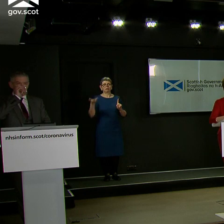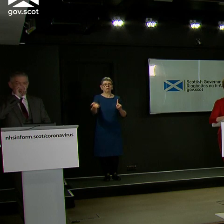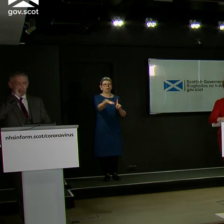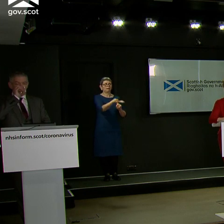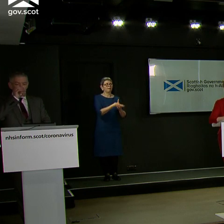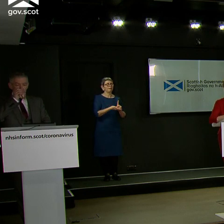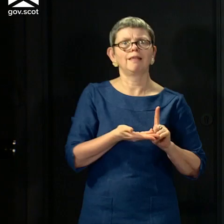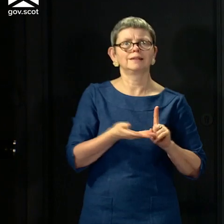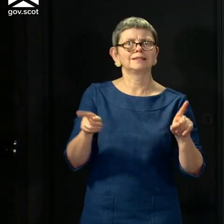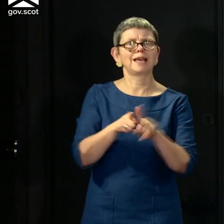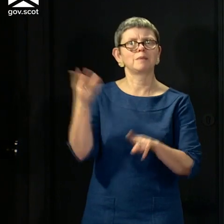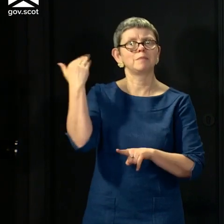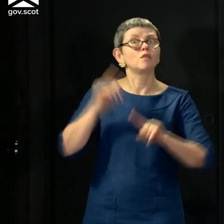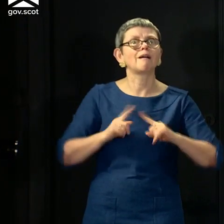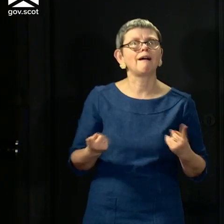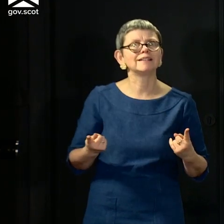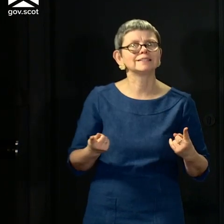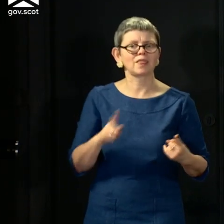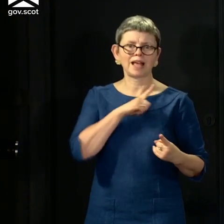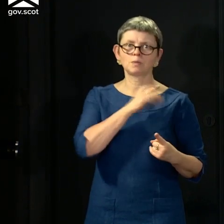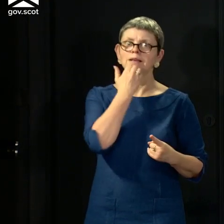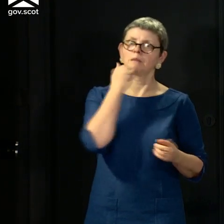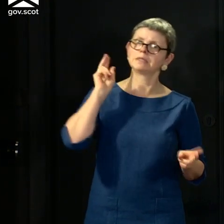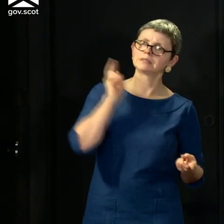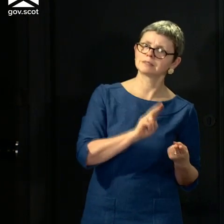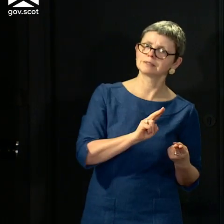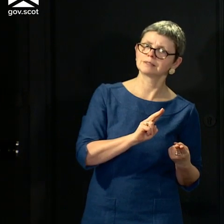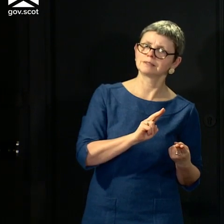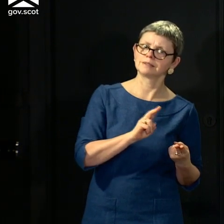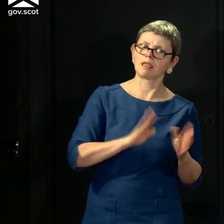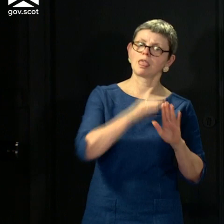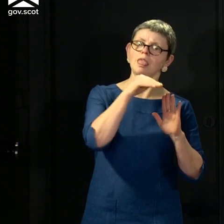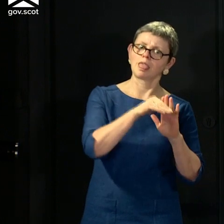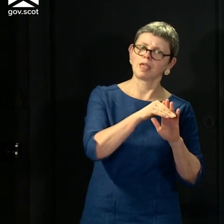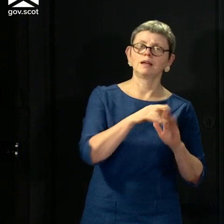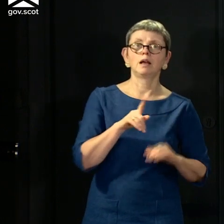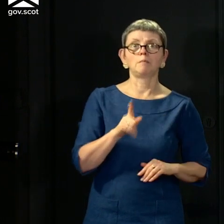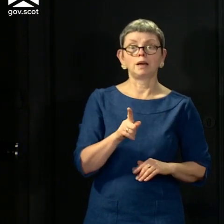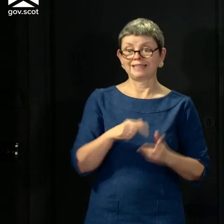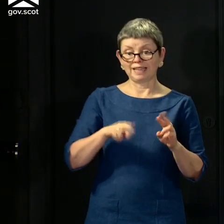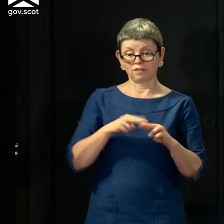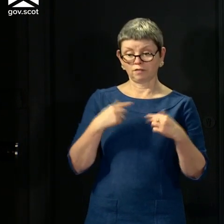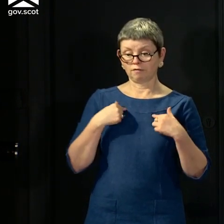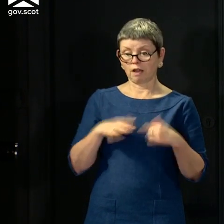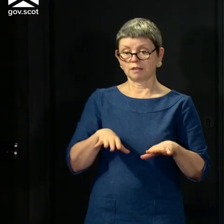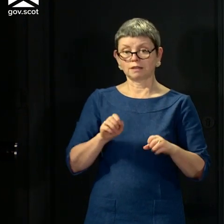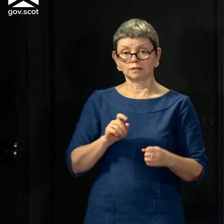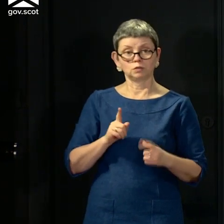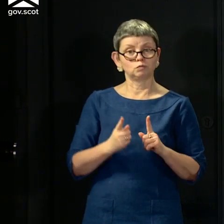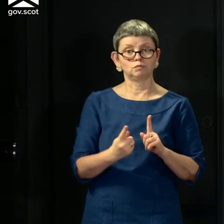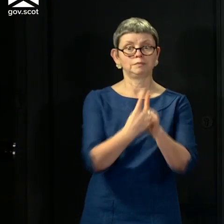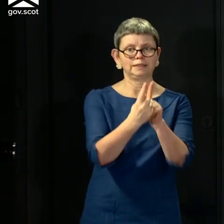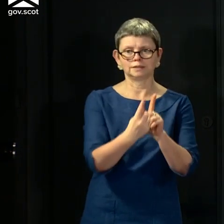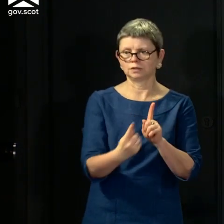normal daily lives. So think about it this way. Every time any one of us starts to see one or two people more than we're supposed to